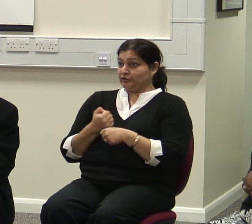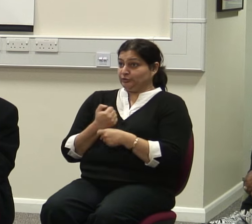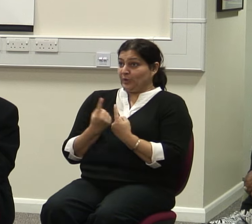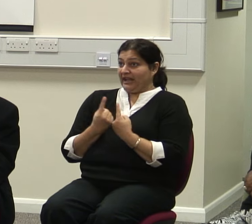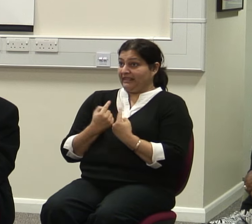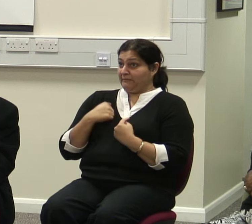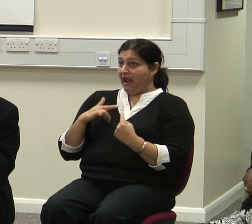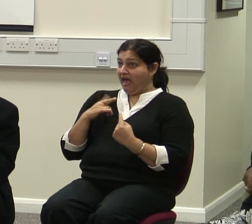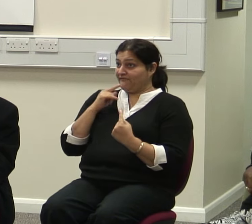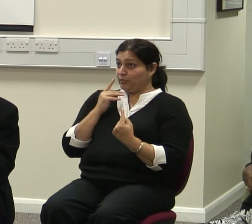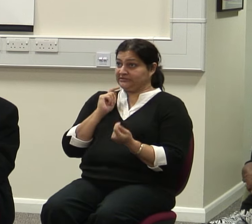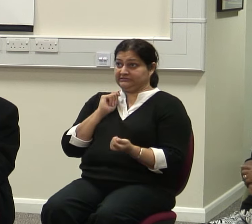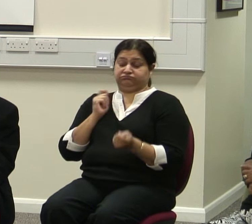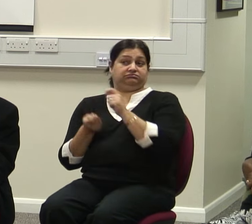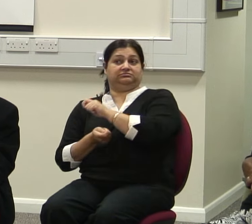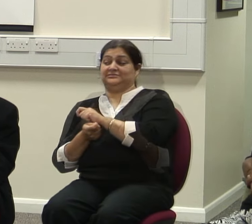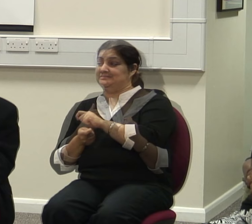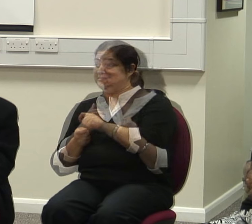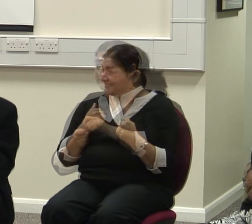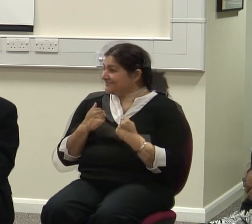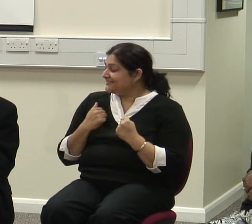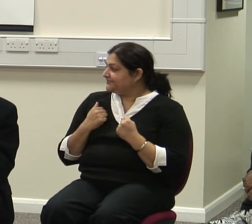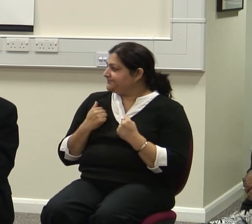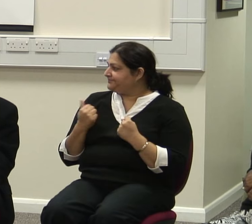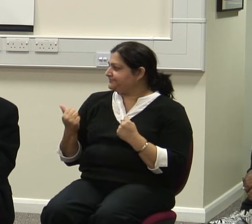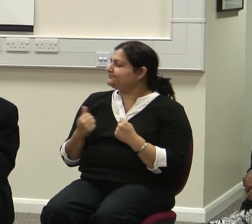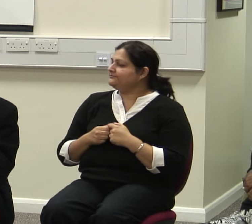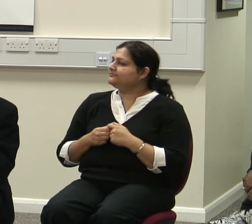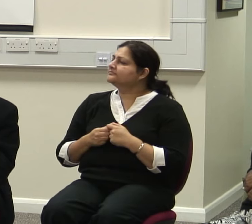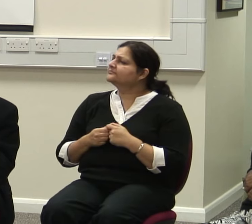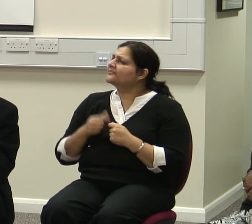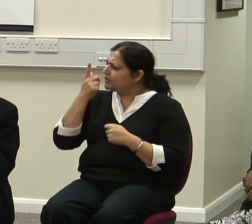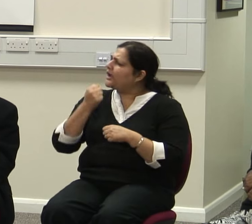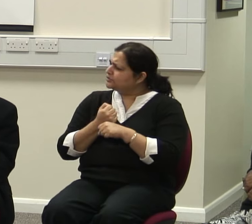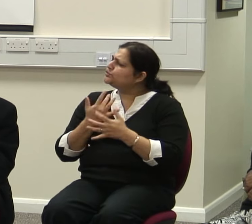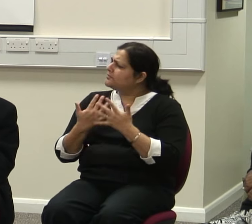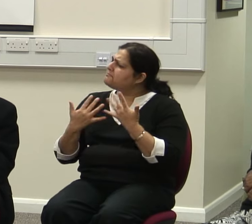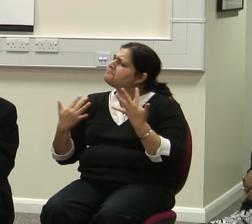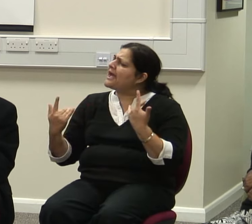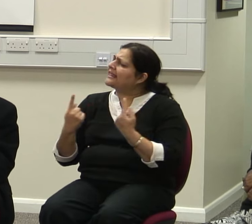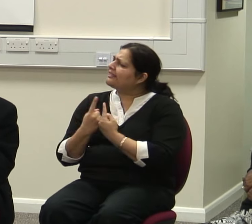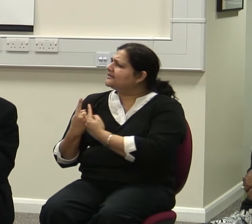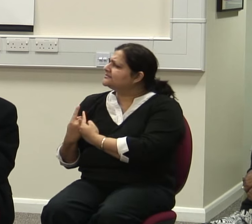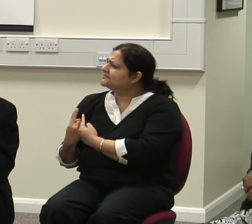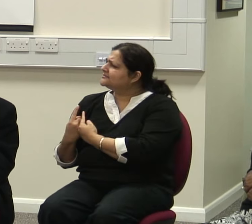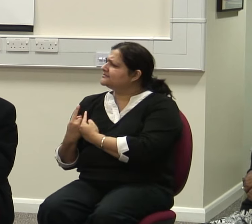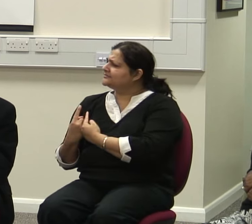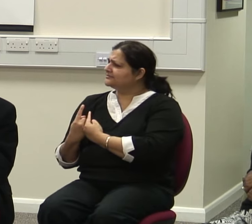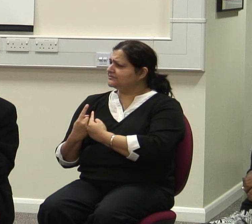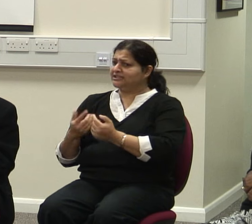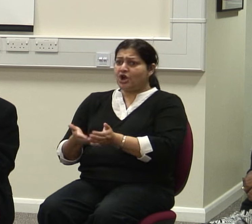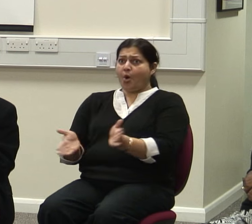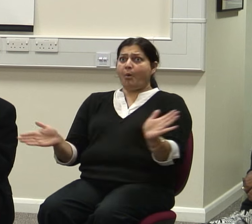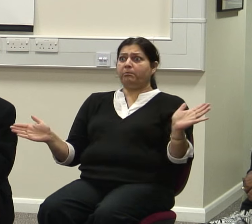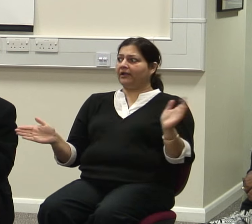very early. Many, many, things can be done. The field is wide open but it requires